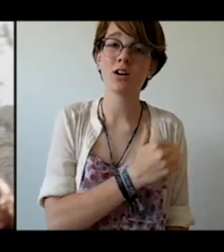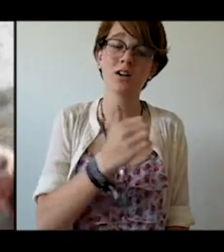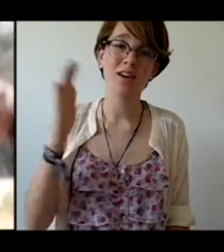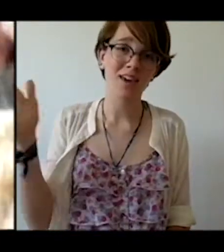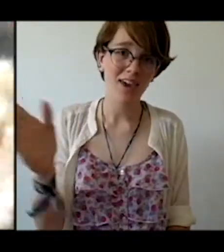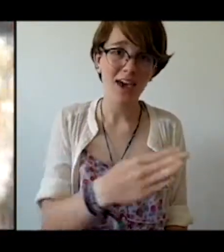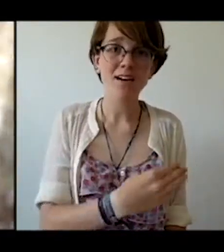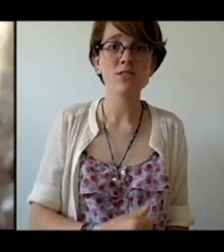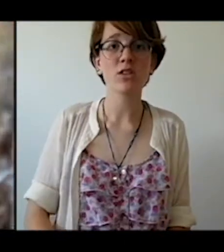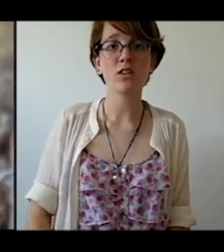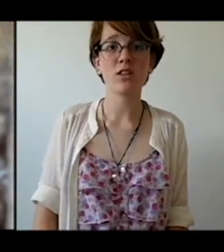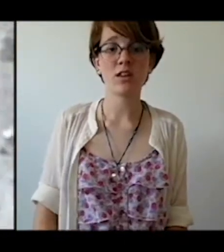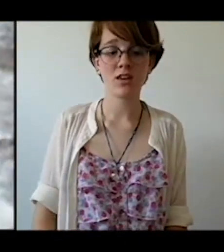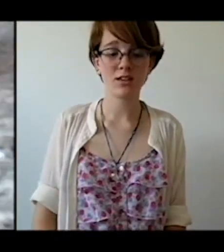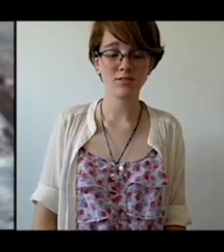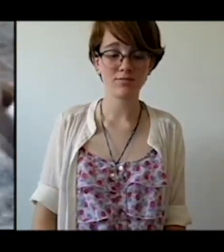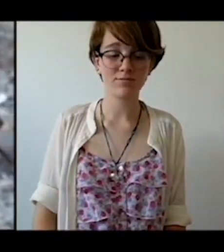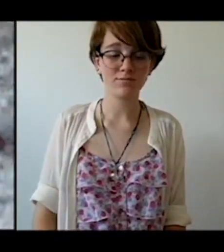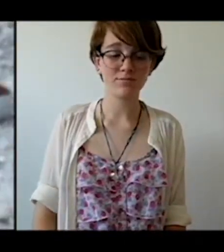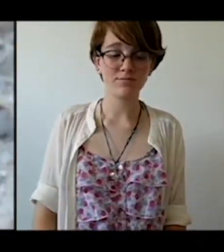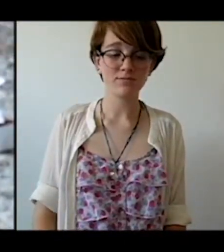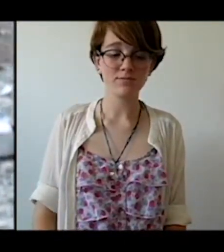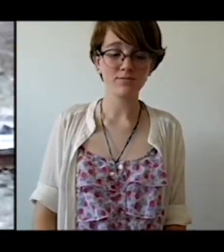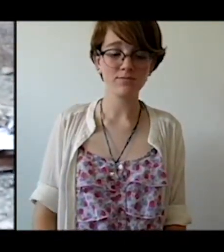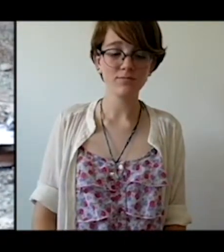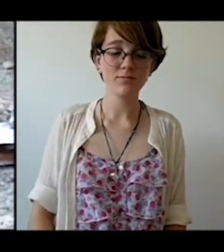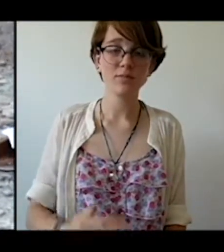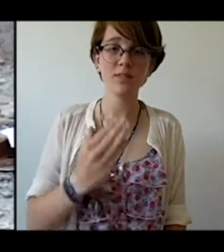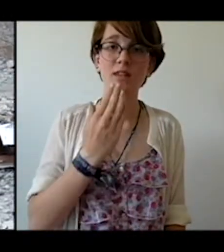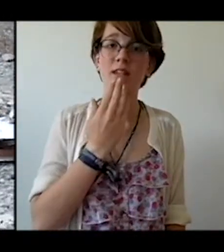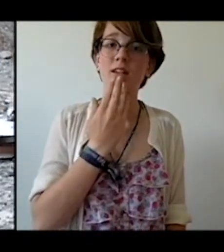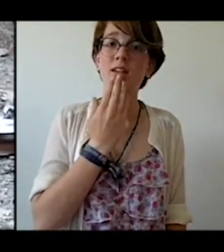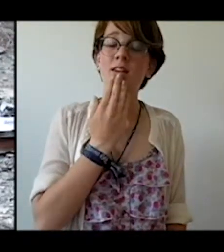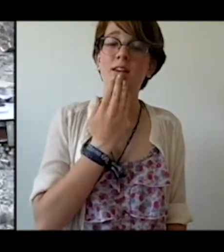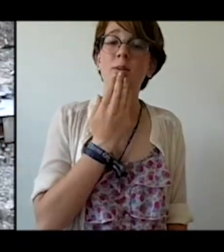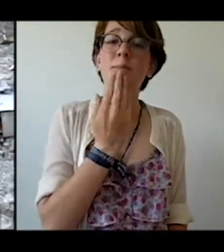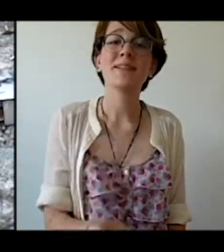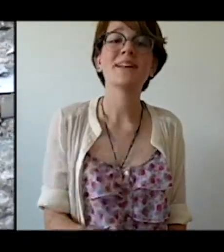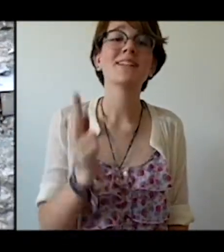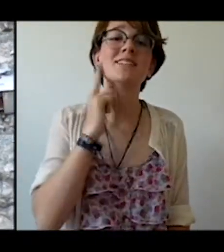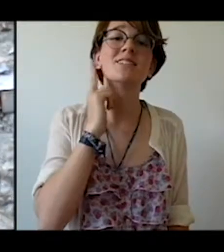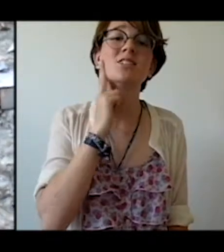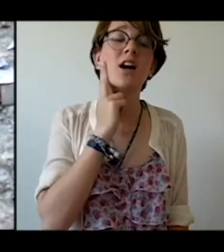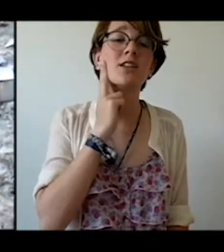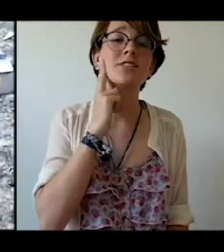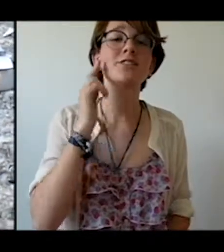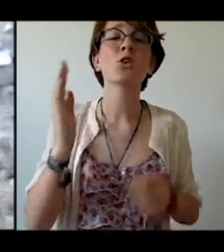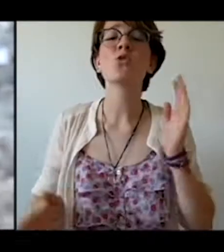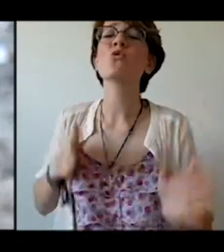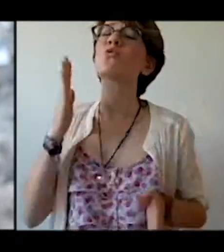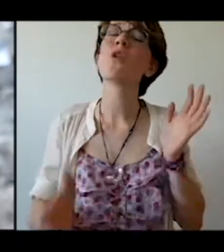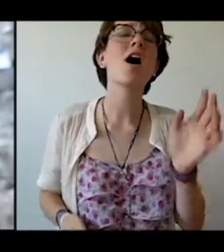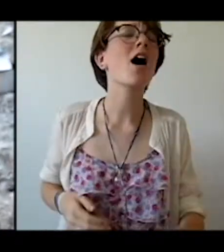everything And you Please just run